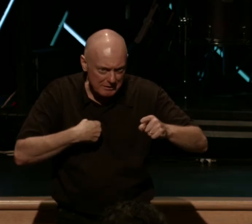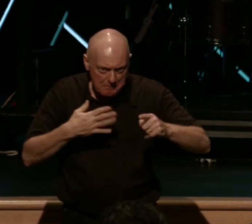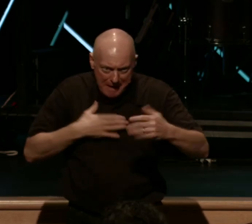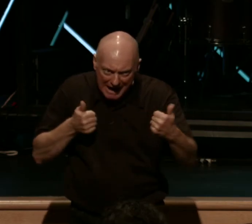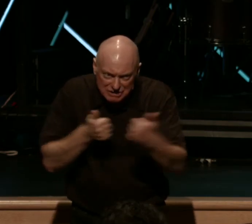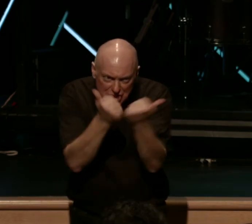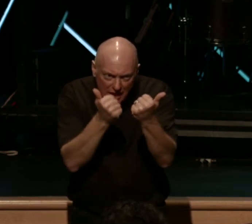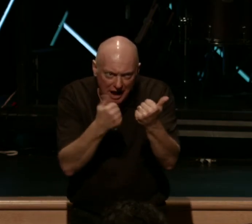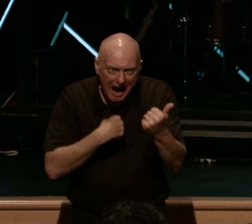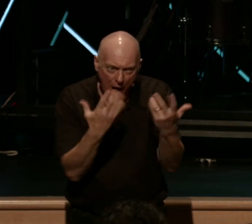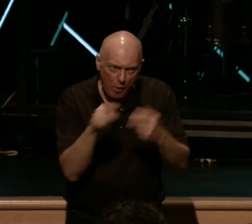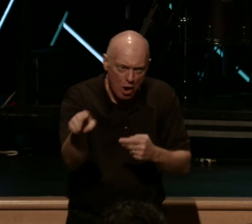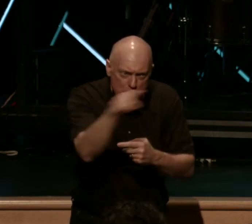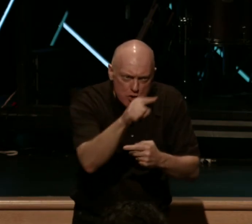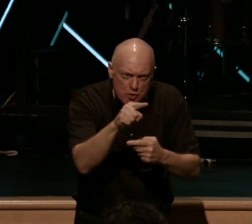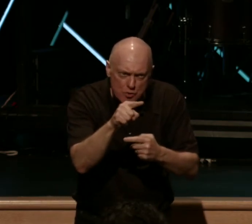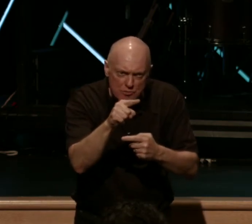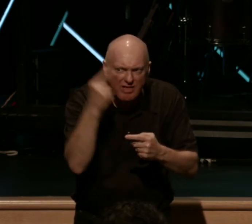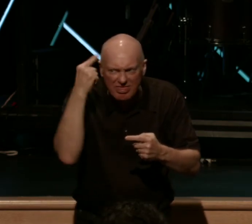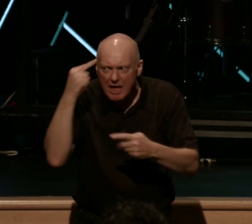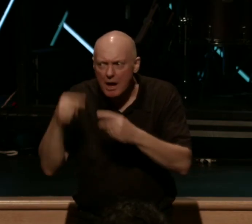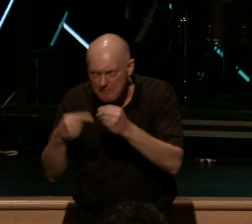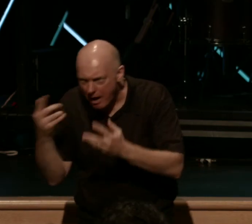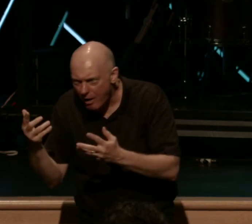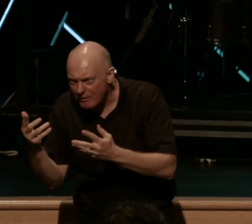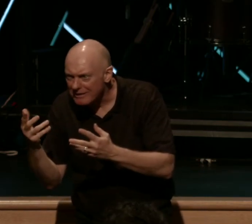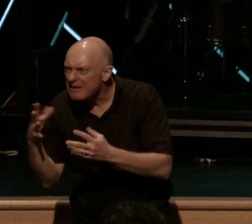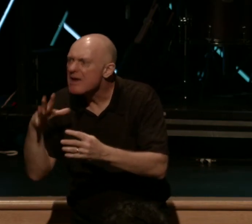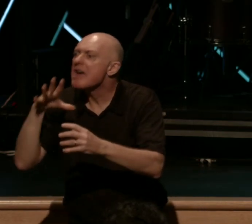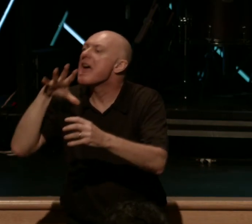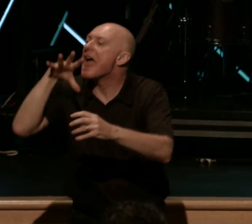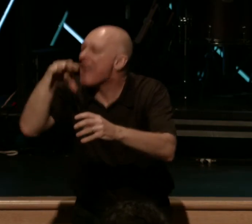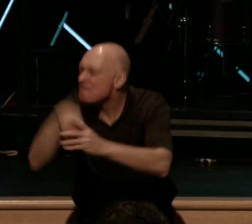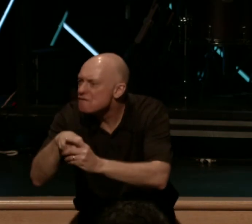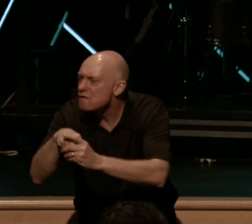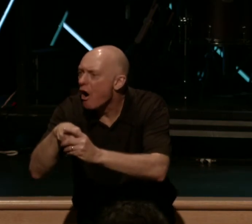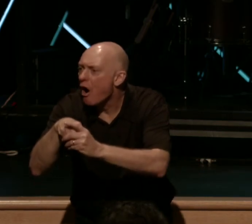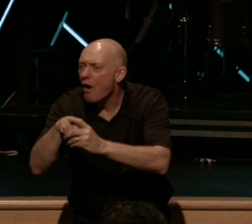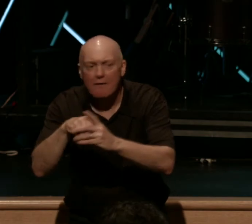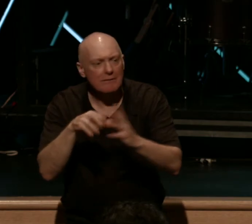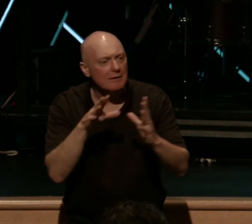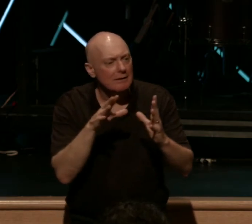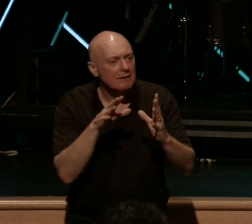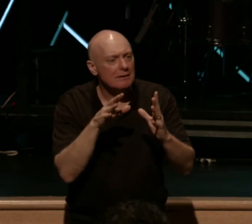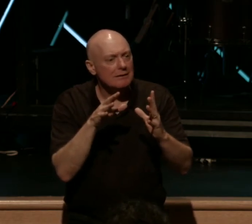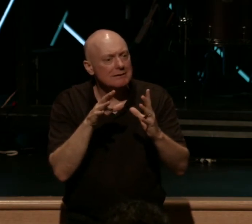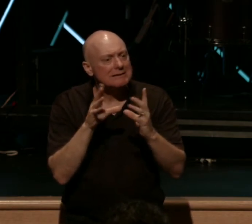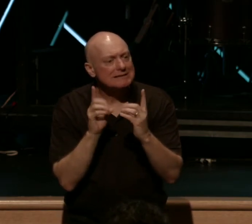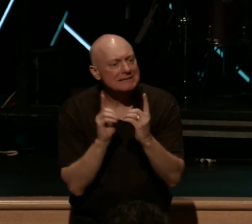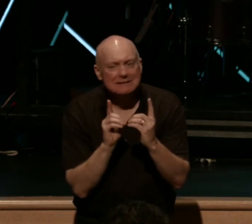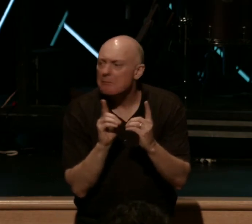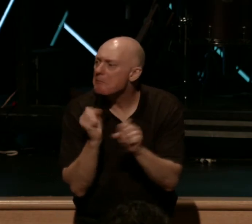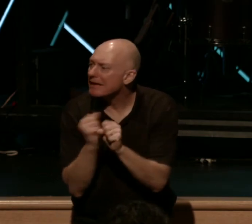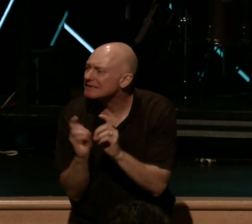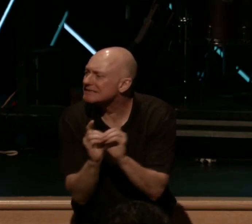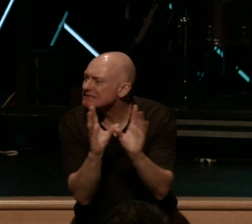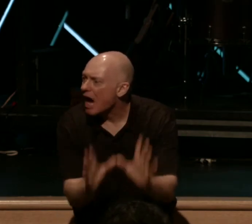I want you to prayerfully consider getting involved in a discipling relationship in this church. You guys are on the